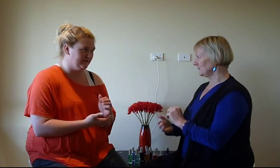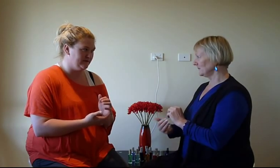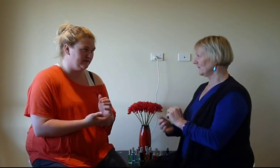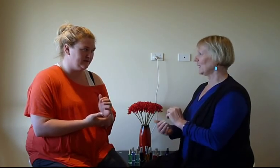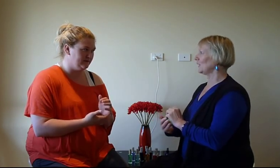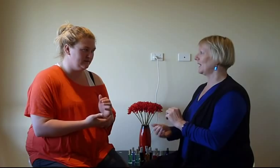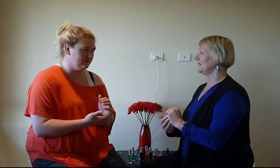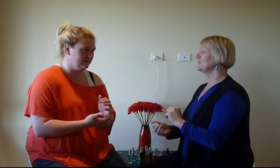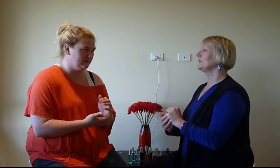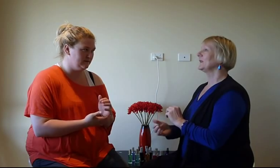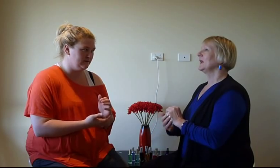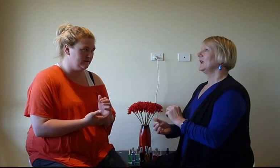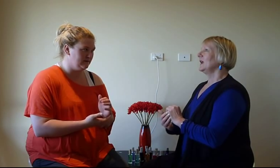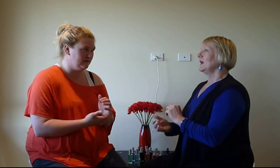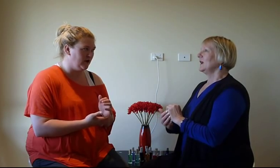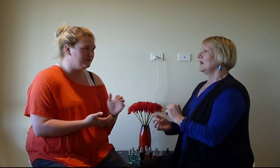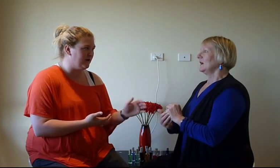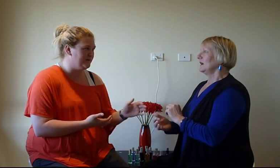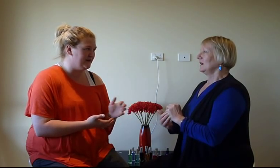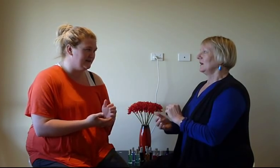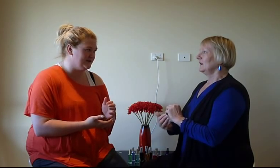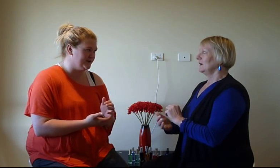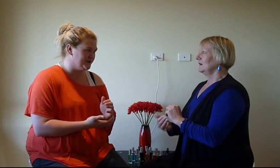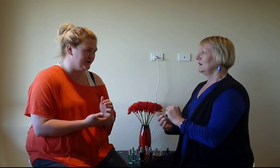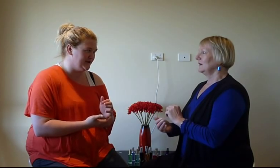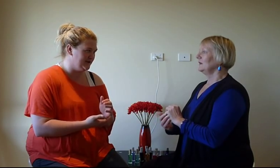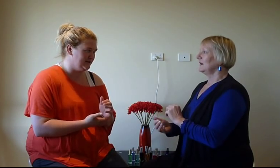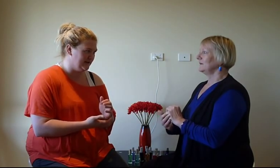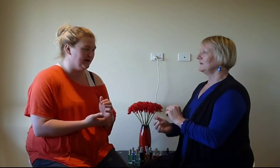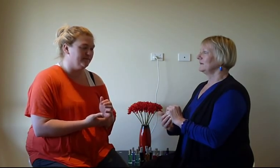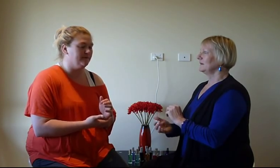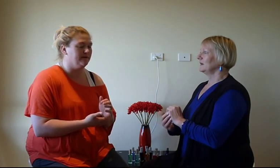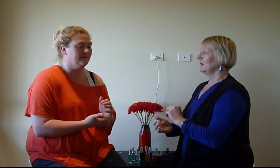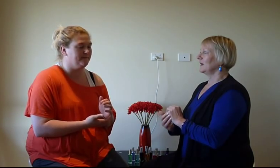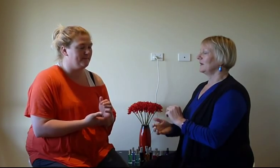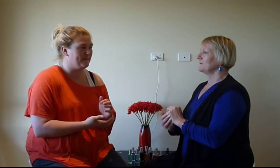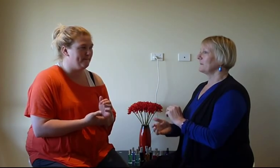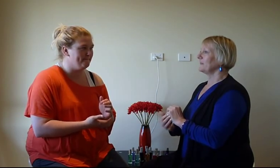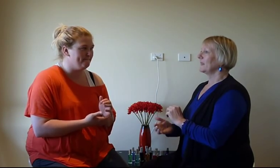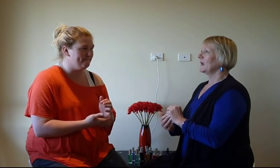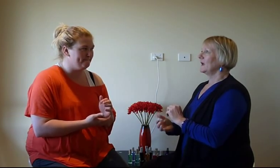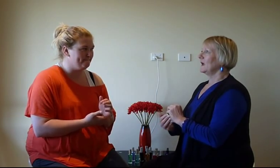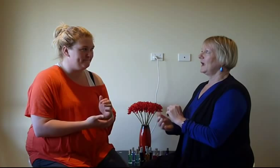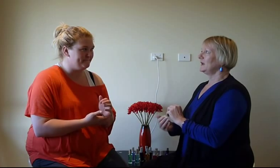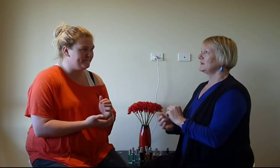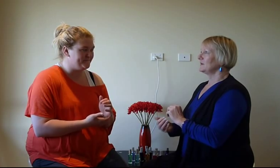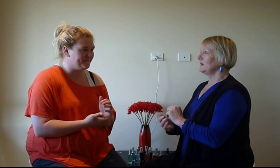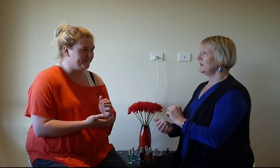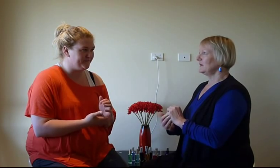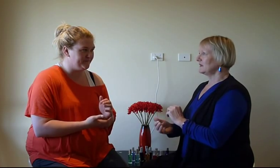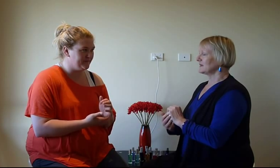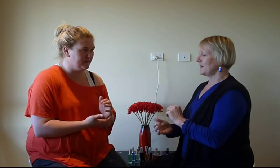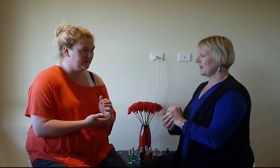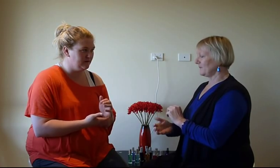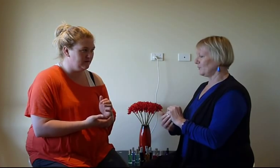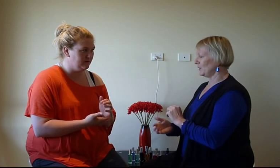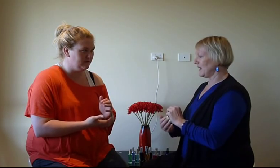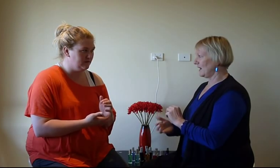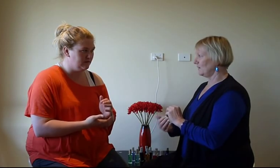it. Okay. I was fine with getting the surgery. Yeah? Yep. Yep. Okay. And is there anything that's coming up for you now